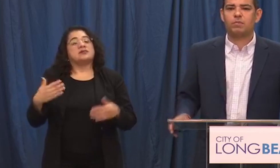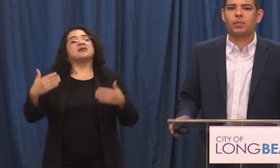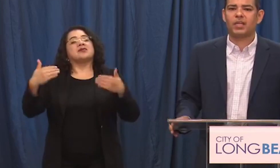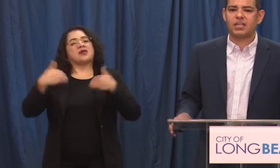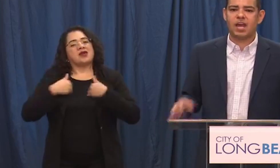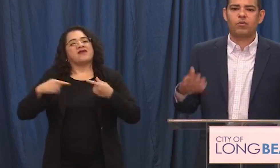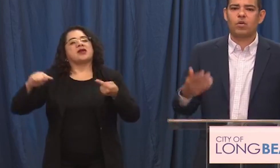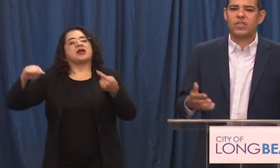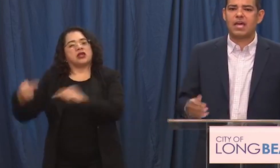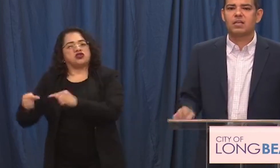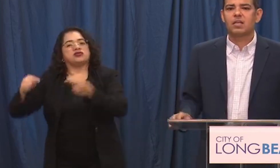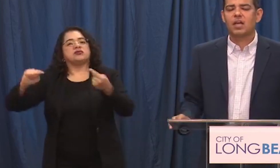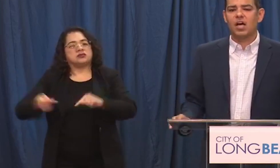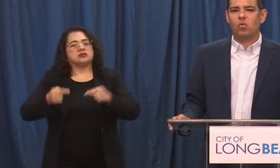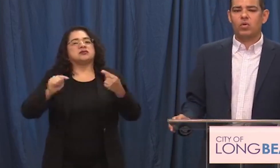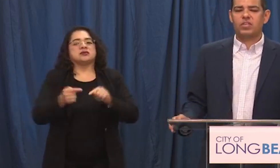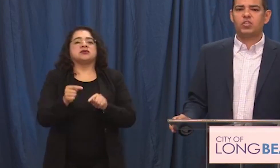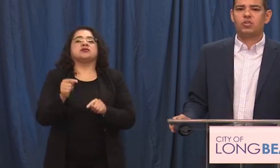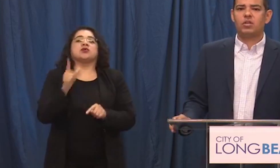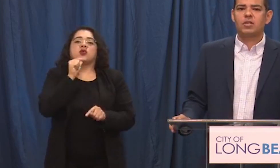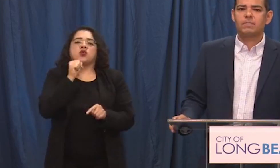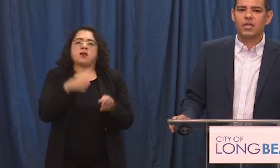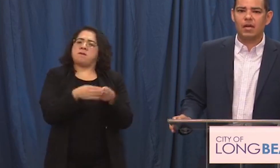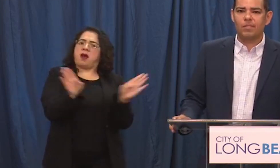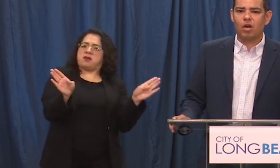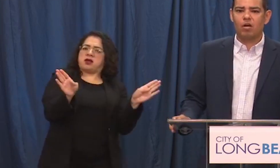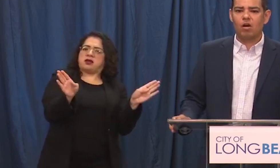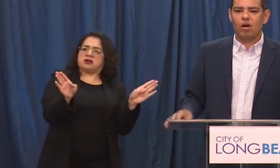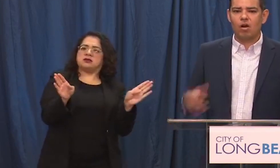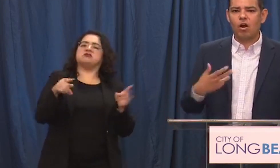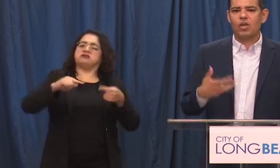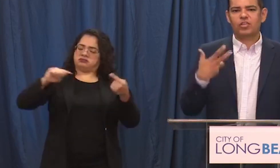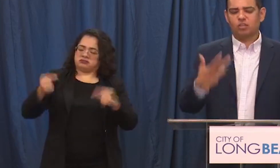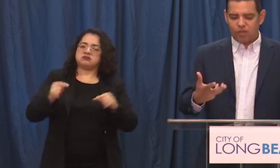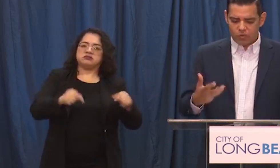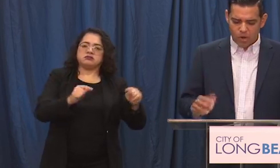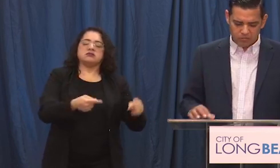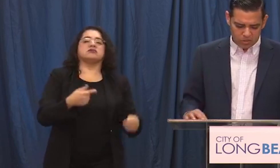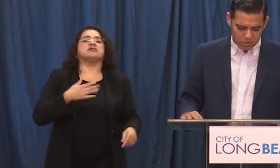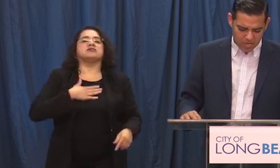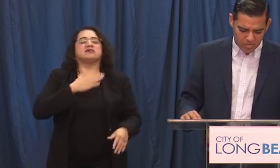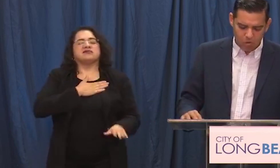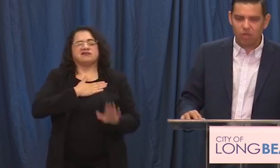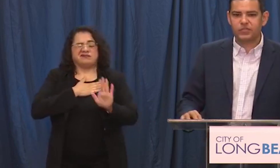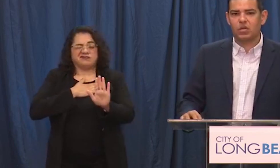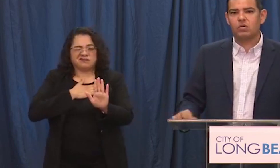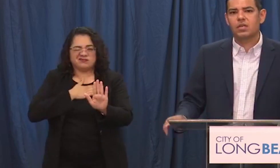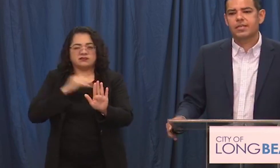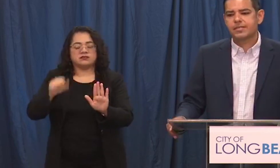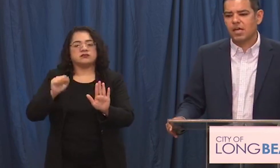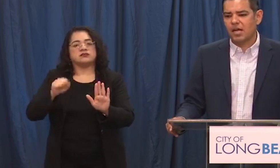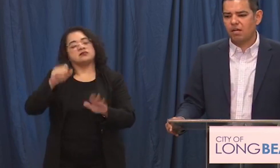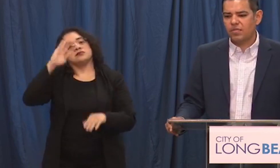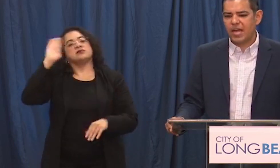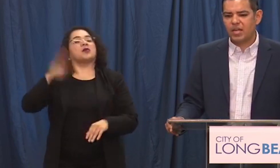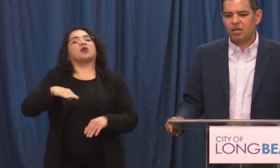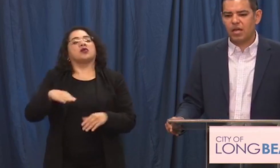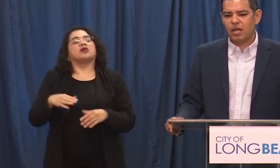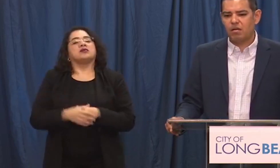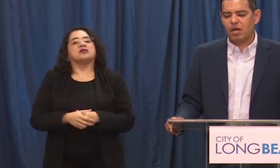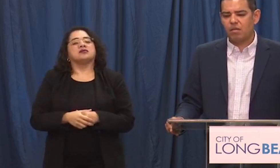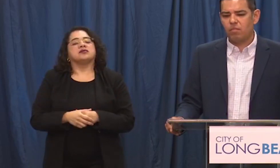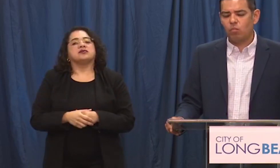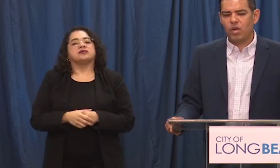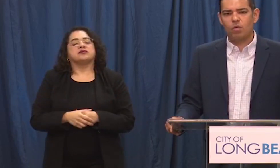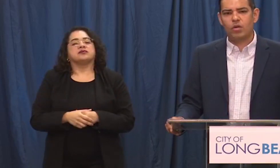members of the public and to everyone that was injured our hearts and love go out to you. I know also that a